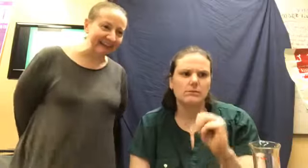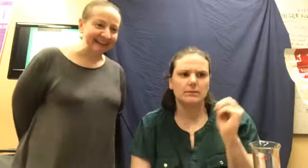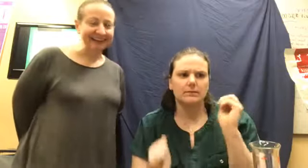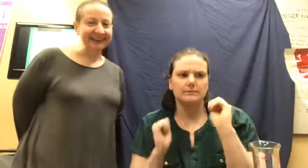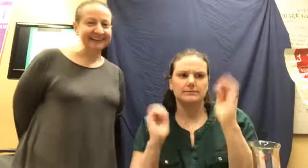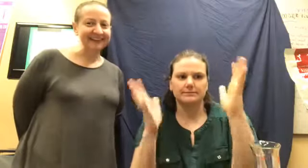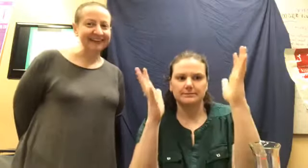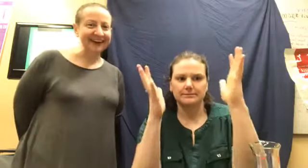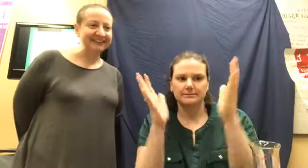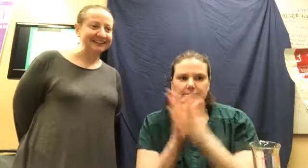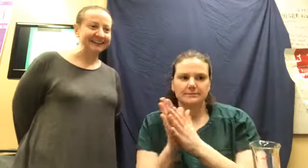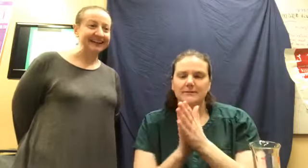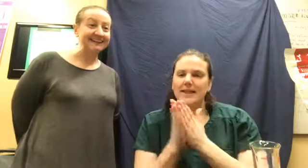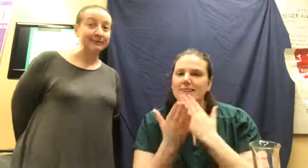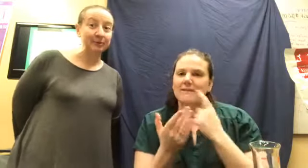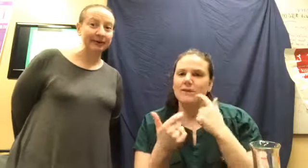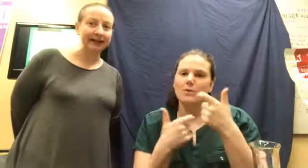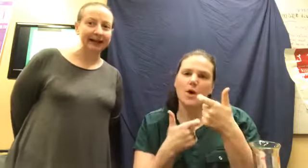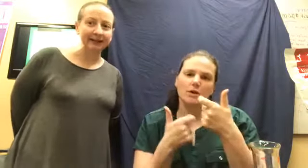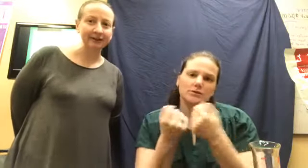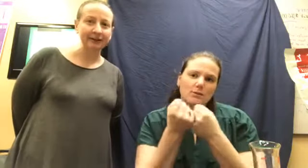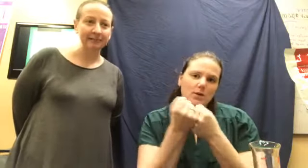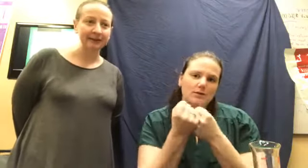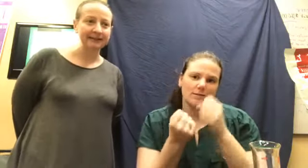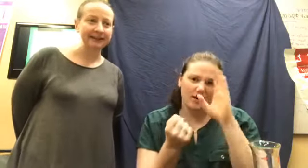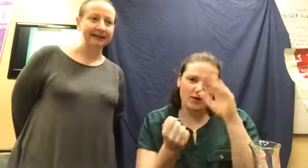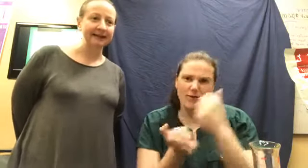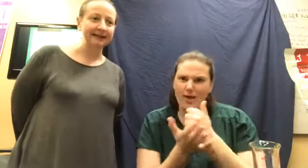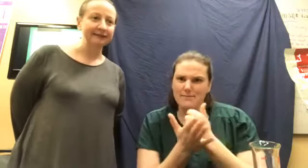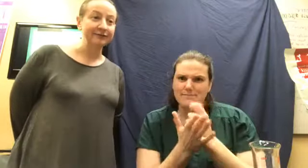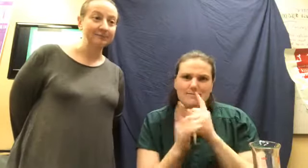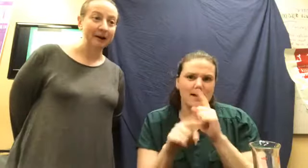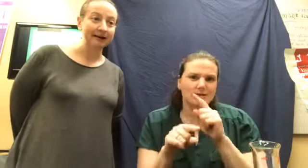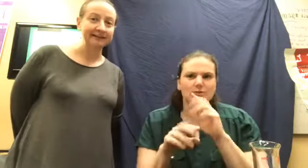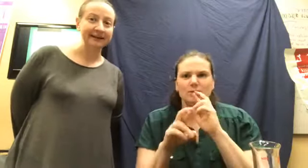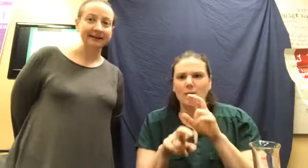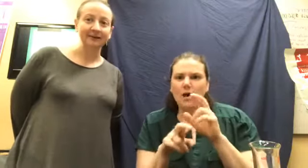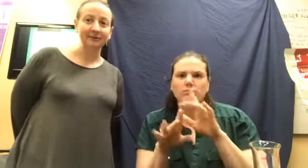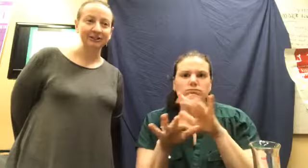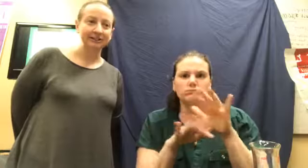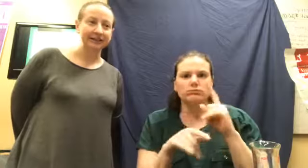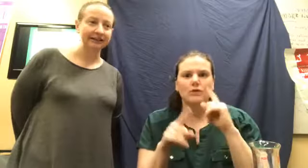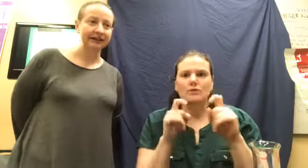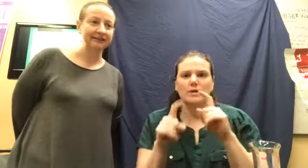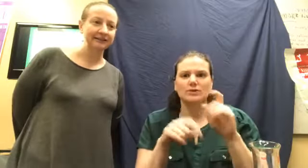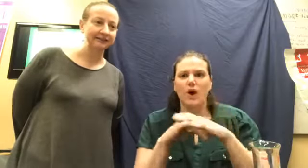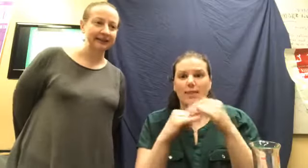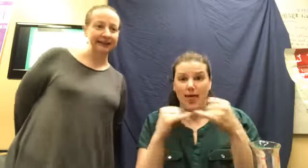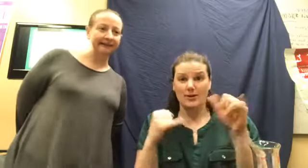Thanks for watching and supporting. I know you'll help us respond to questions online too. Thank you.